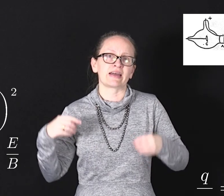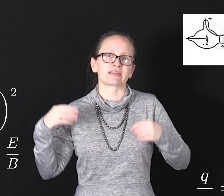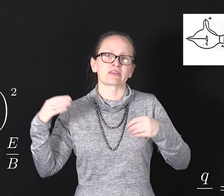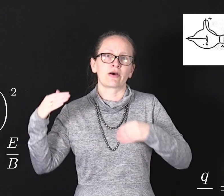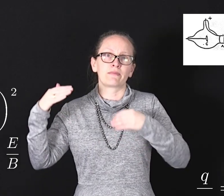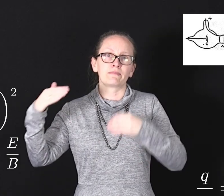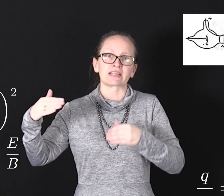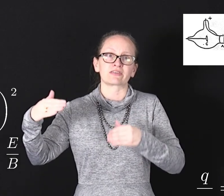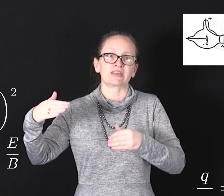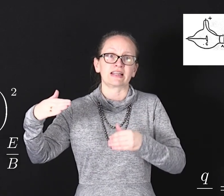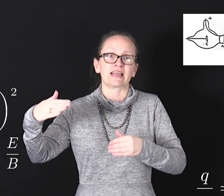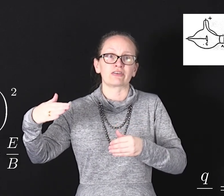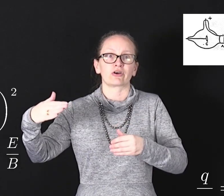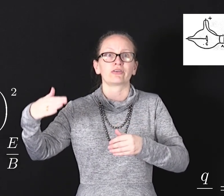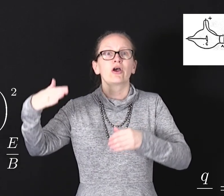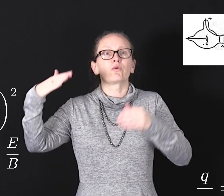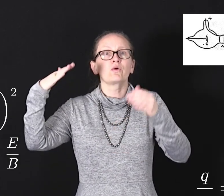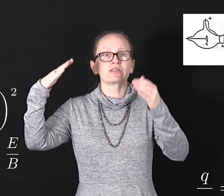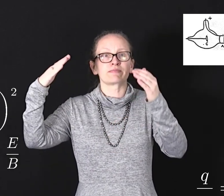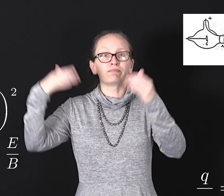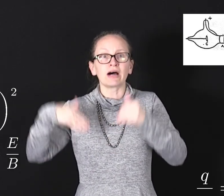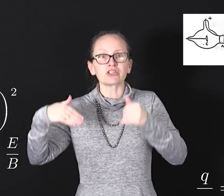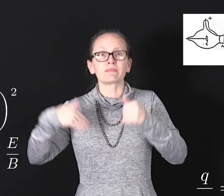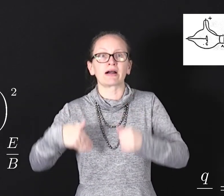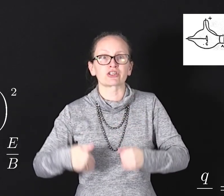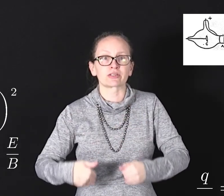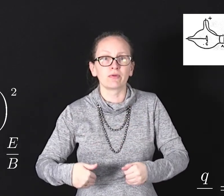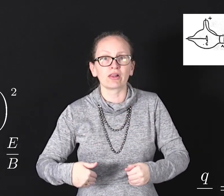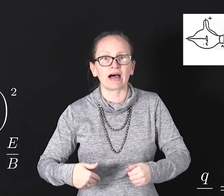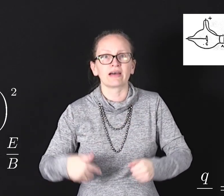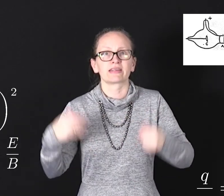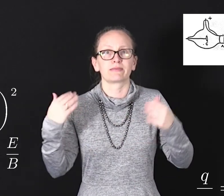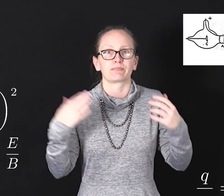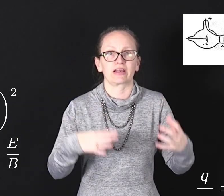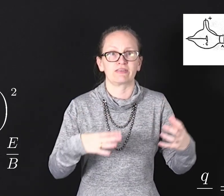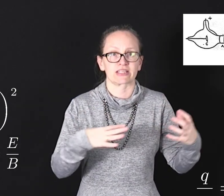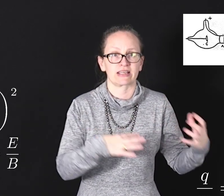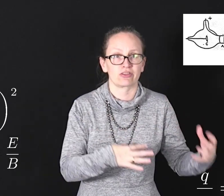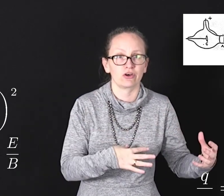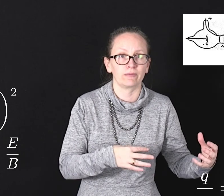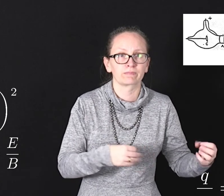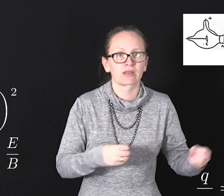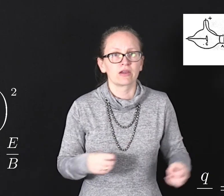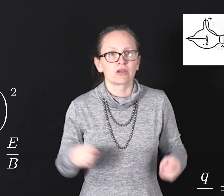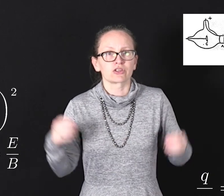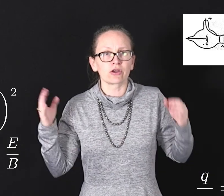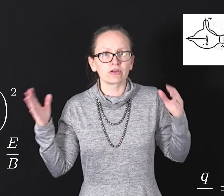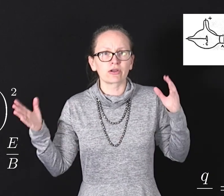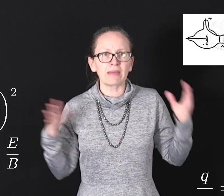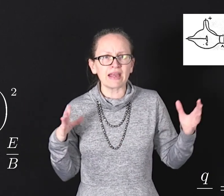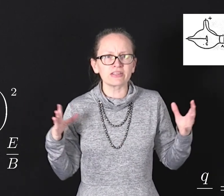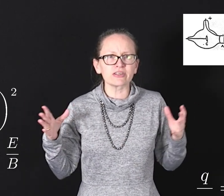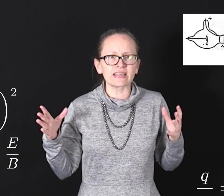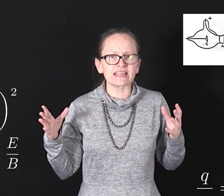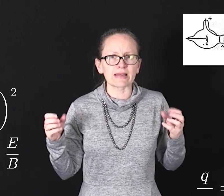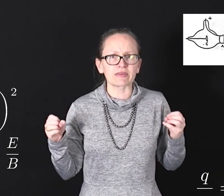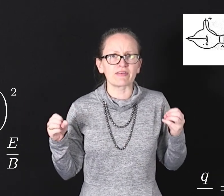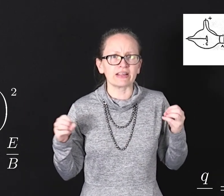the mass of the electron was much much smaller than previously thought. So compared to the accepter value